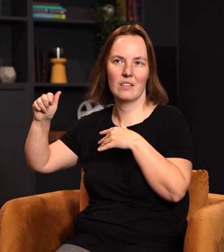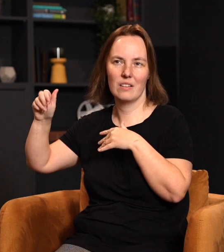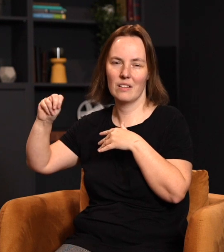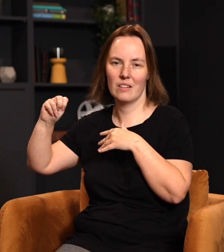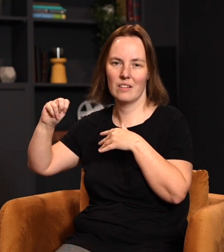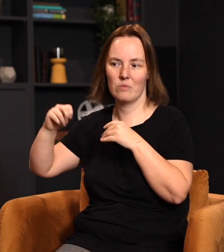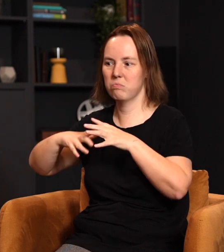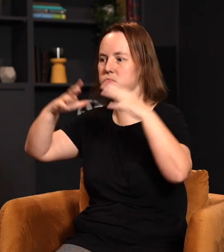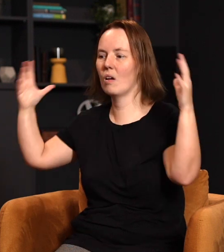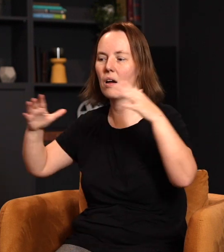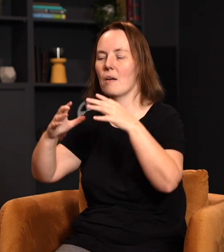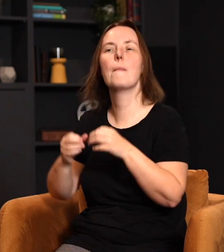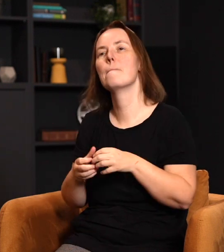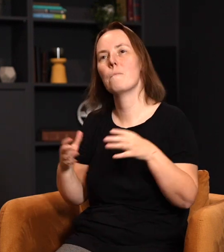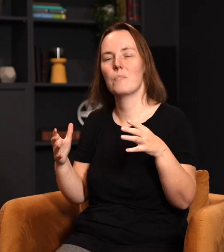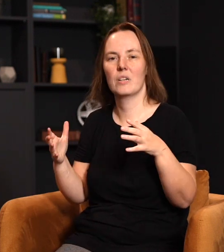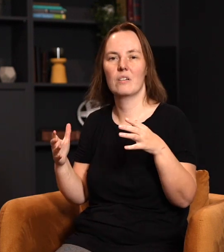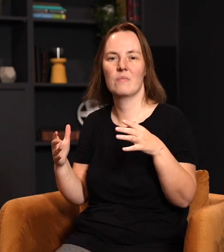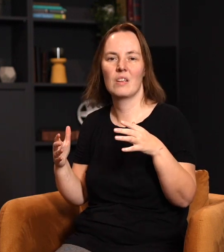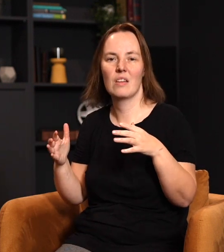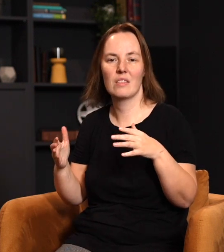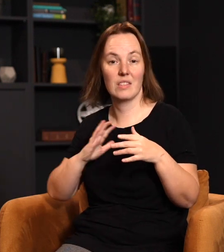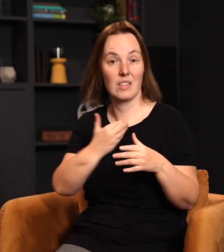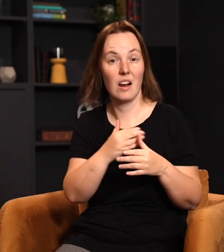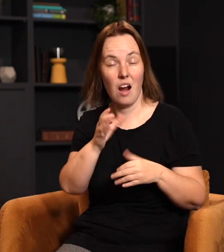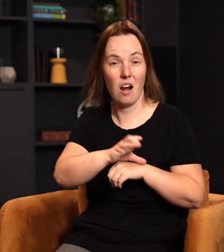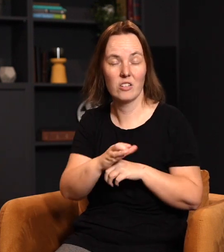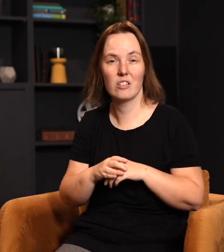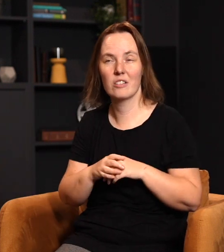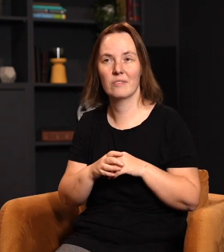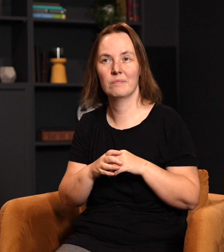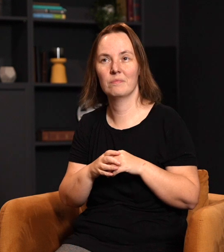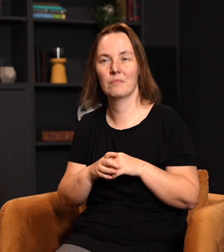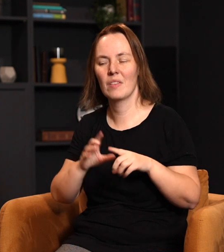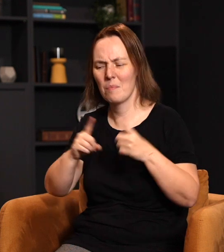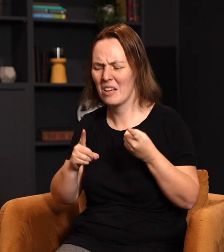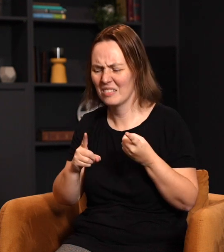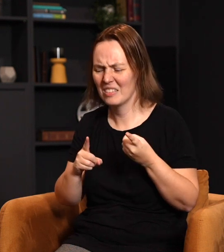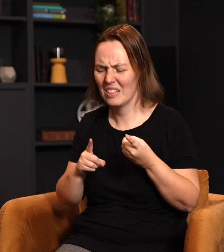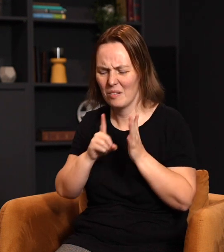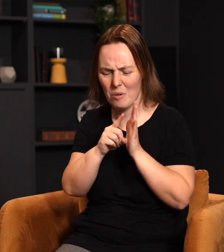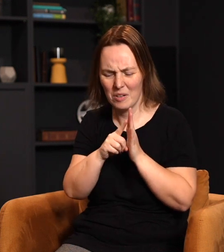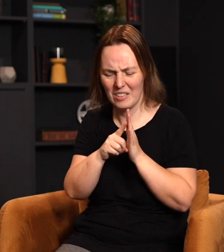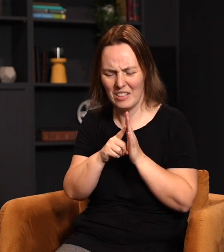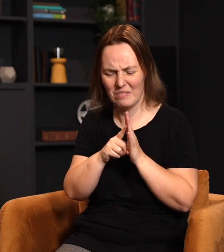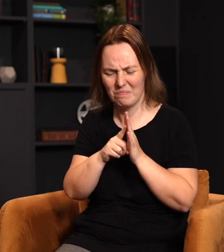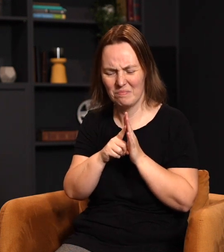still is today. It was a lot bigger than our church. Pastor Buckingham and I were good friends, okay? So it's all good now. But it was at that moment that I recognized